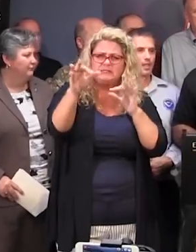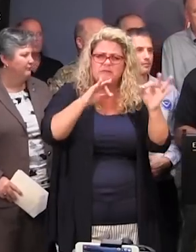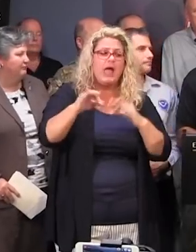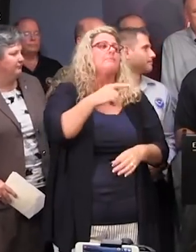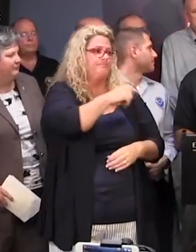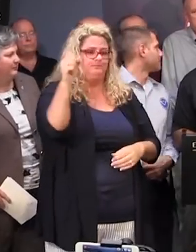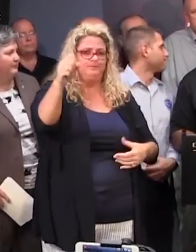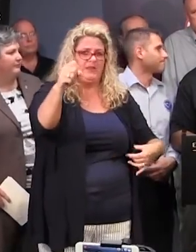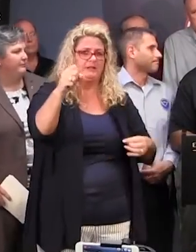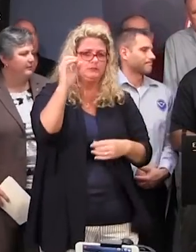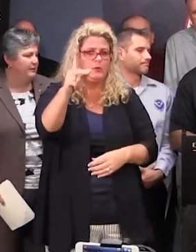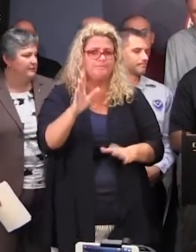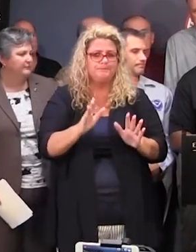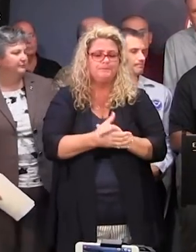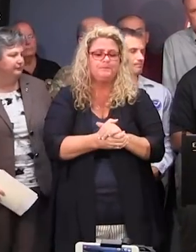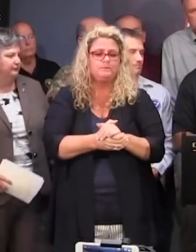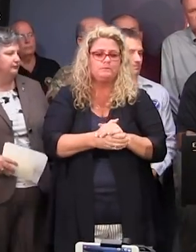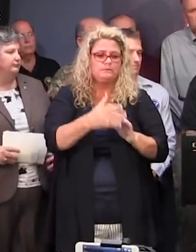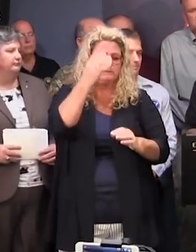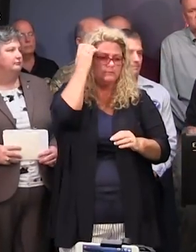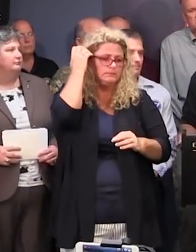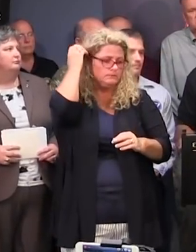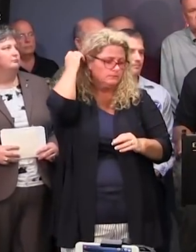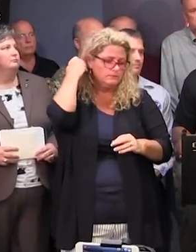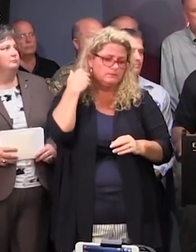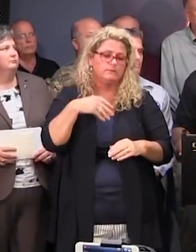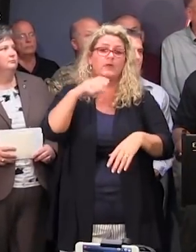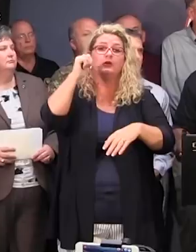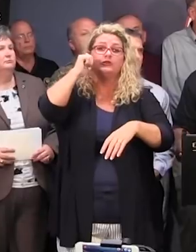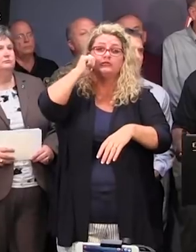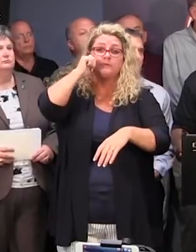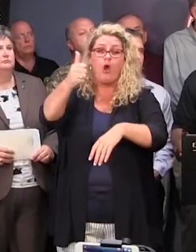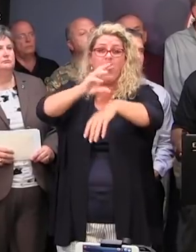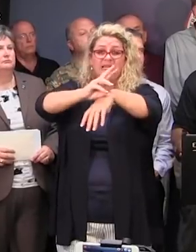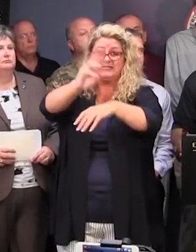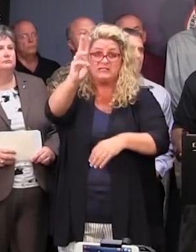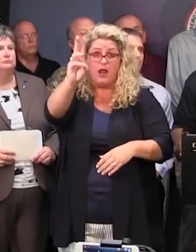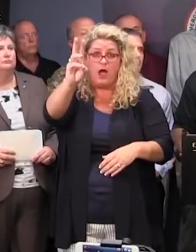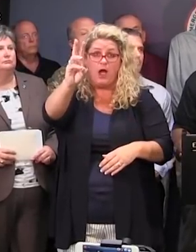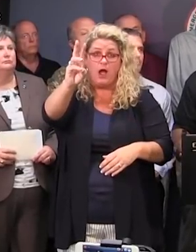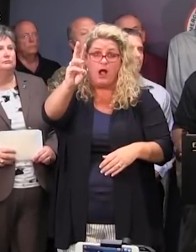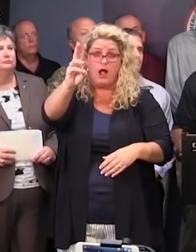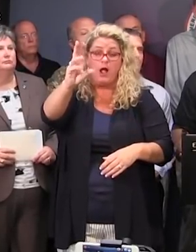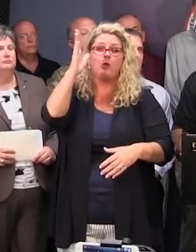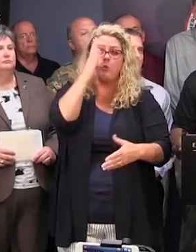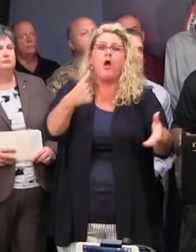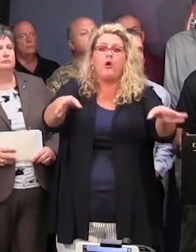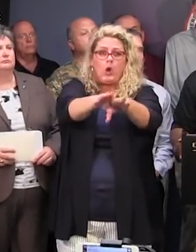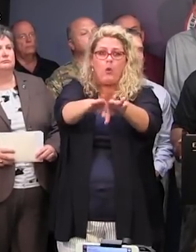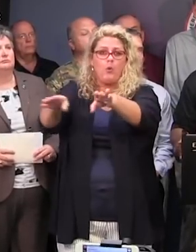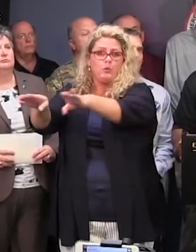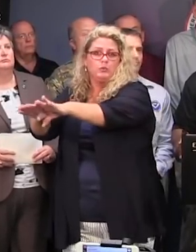At 6 p.m. tomorrow we will close the reverted sides. Again,